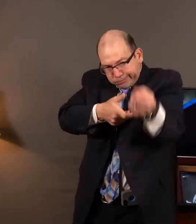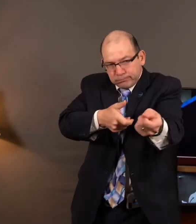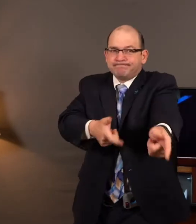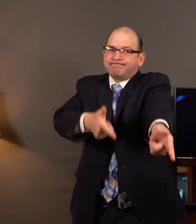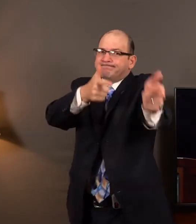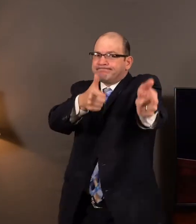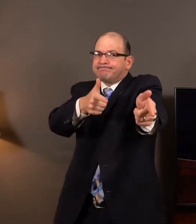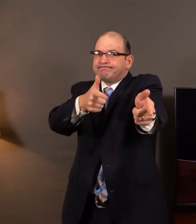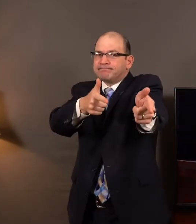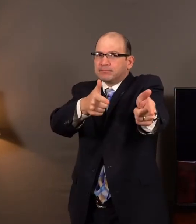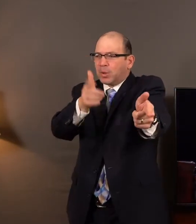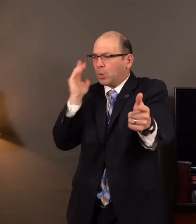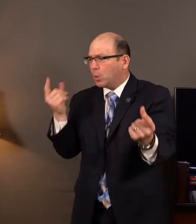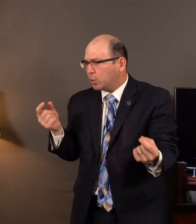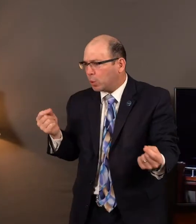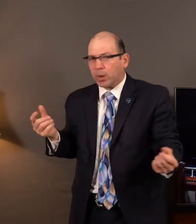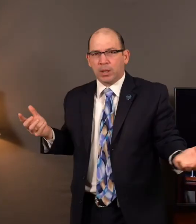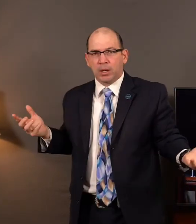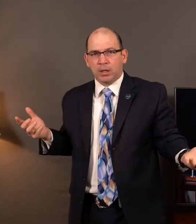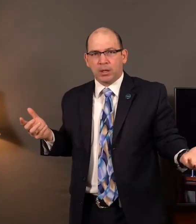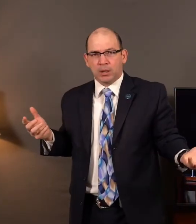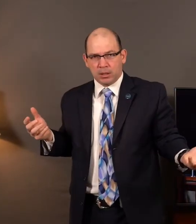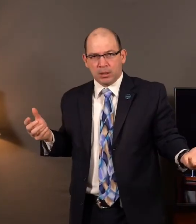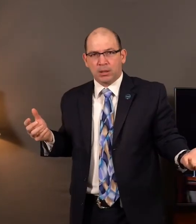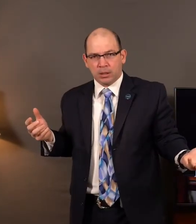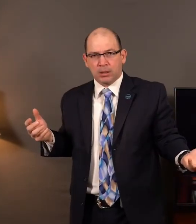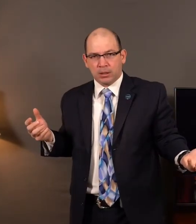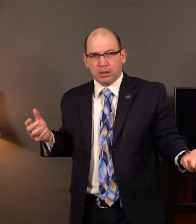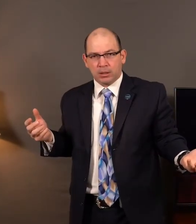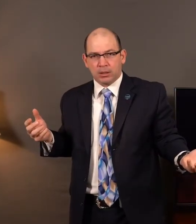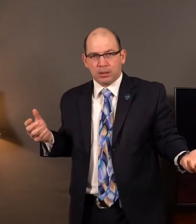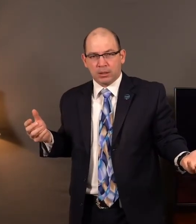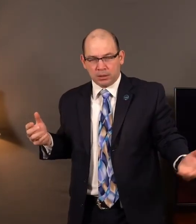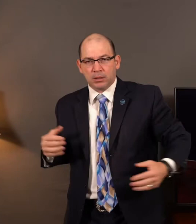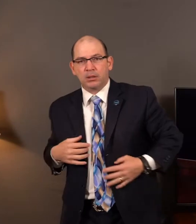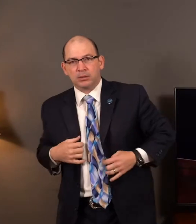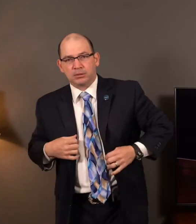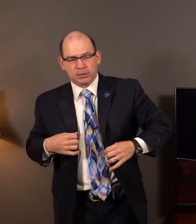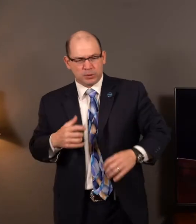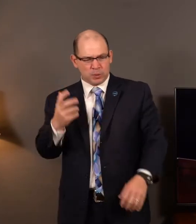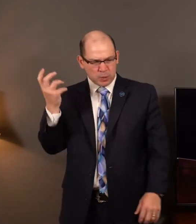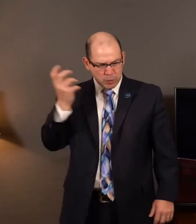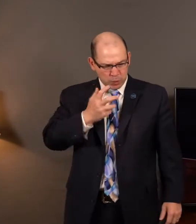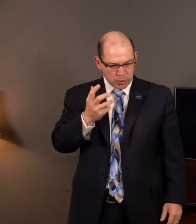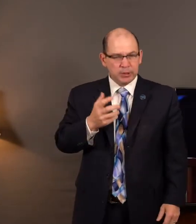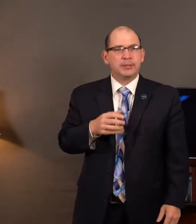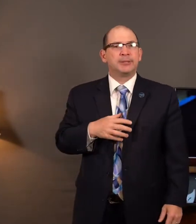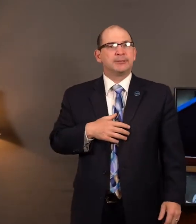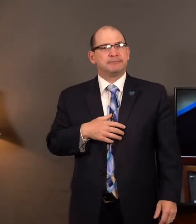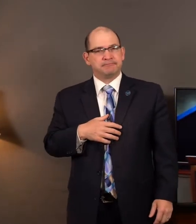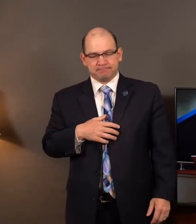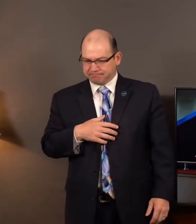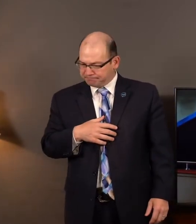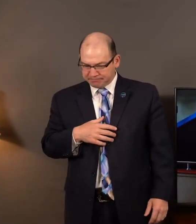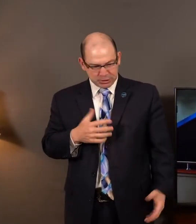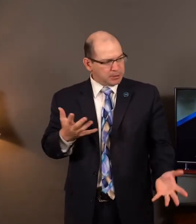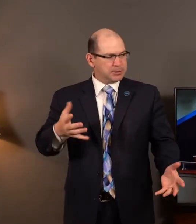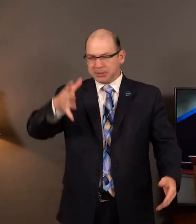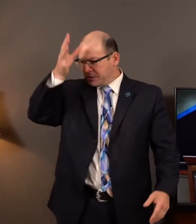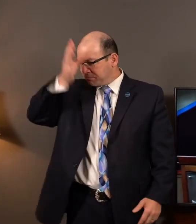what are we going to do with little knives come out of our guns against these guys that have got bullets? But sure enough, up and down that stone wall, you could hear the